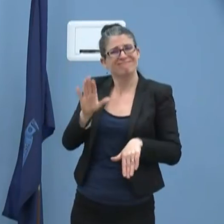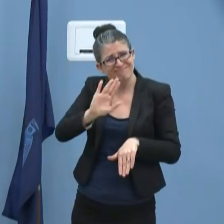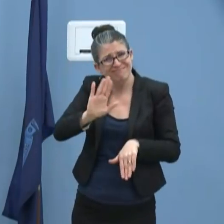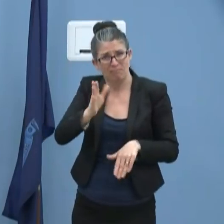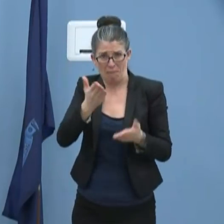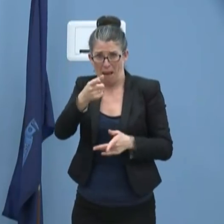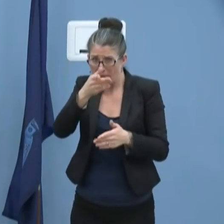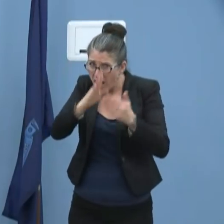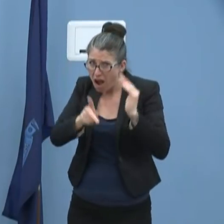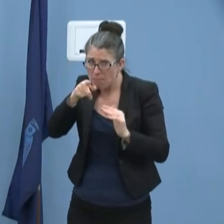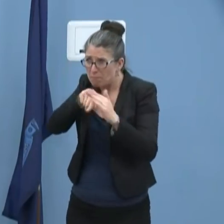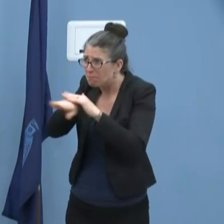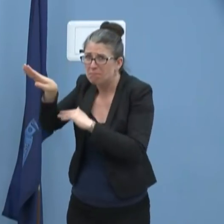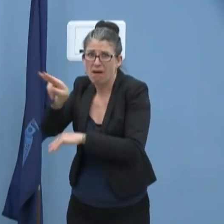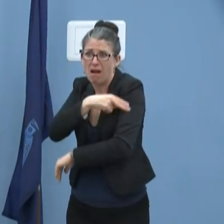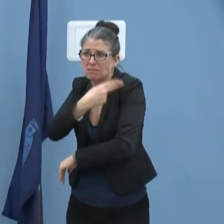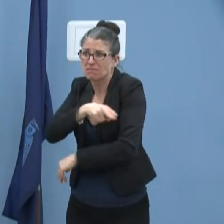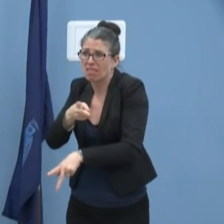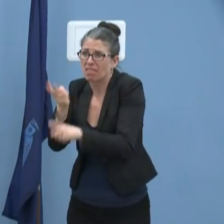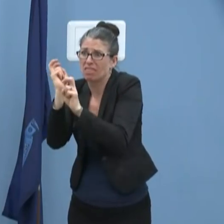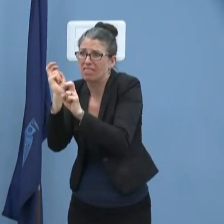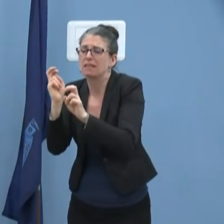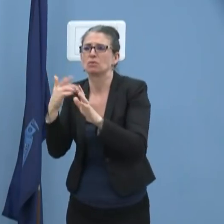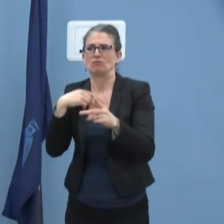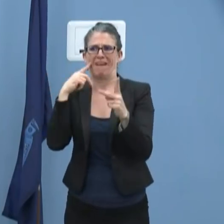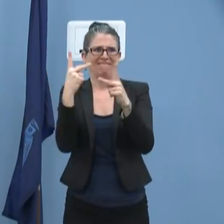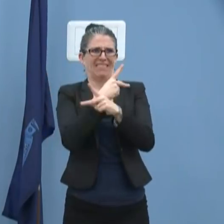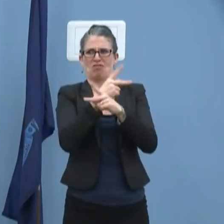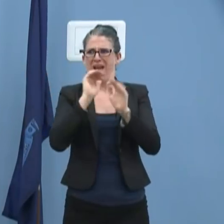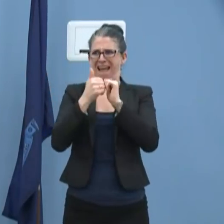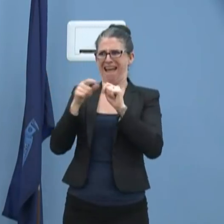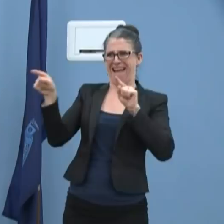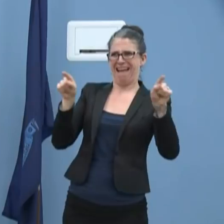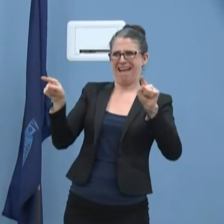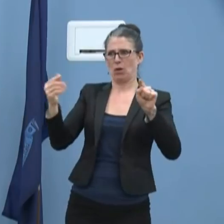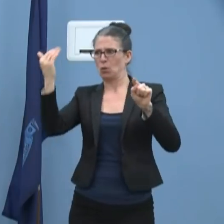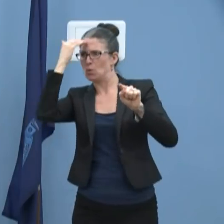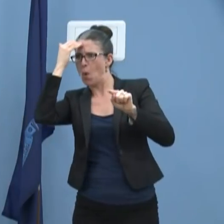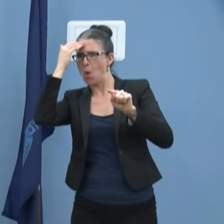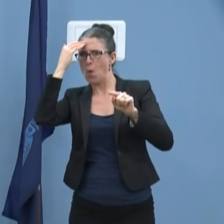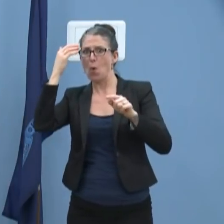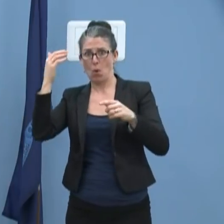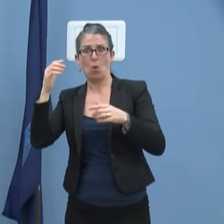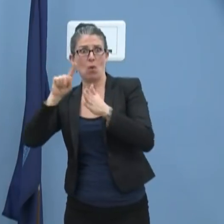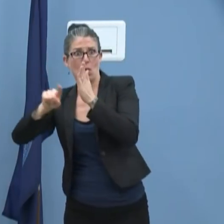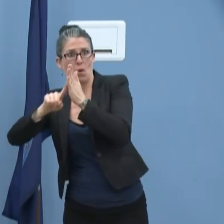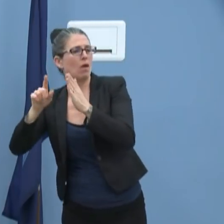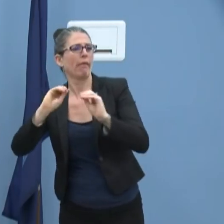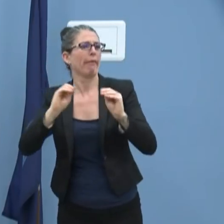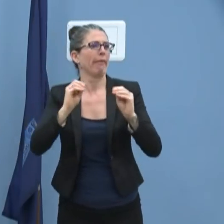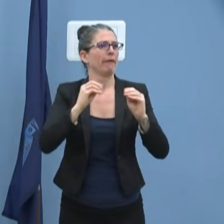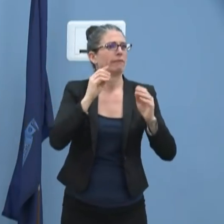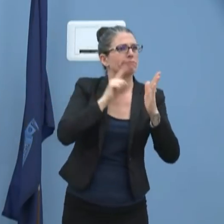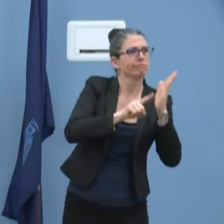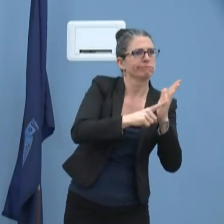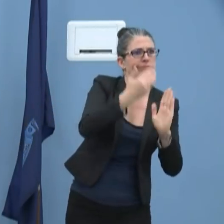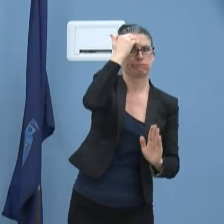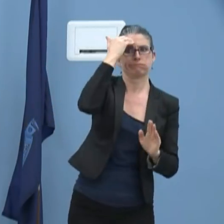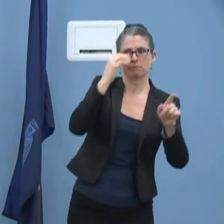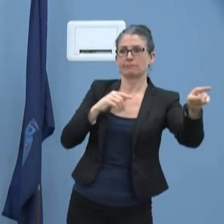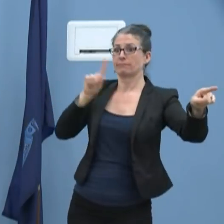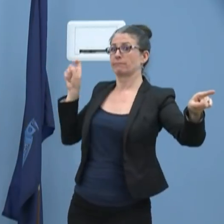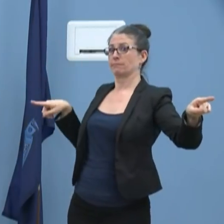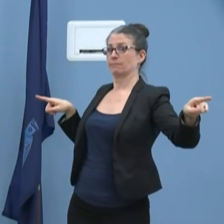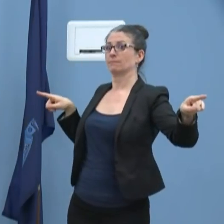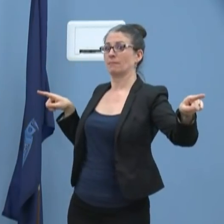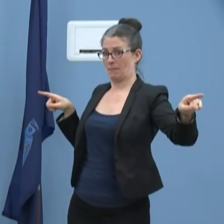always looking at how much of the iceberg we may not be seeing. I think I've got time for one last question. Well, how are the patients doing in their work in the hospital,